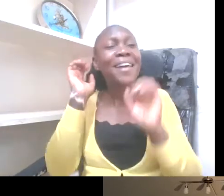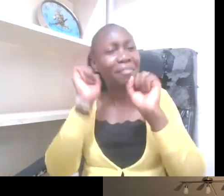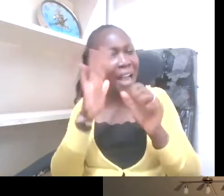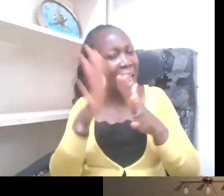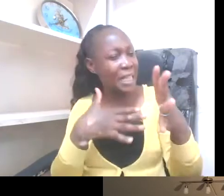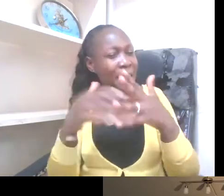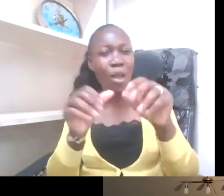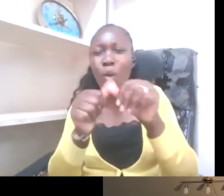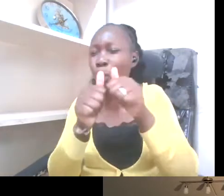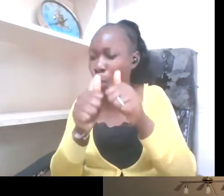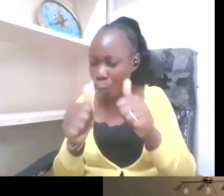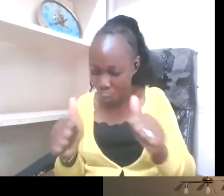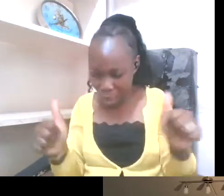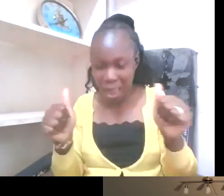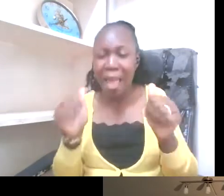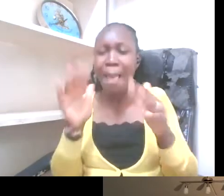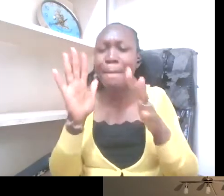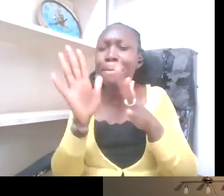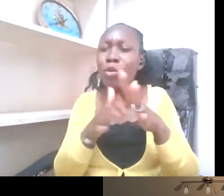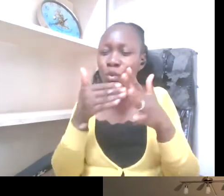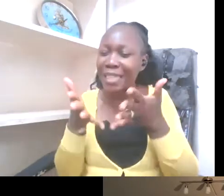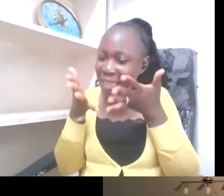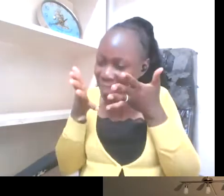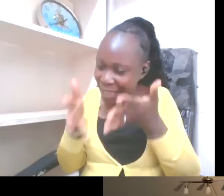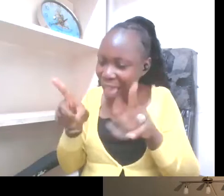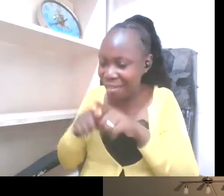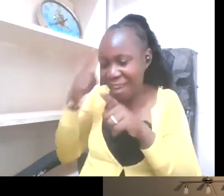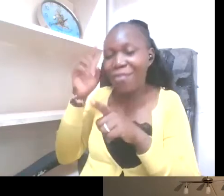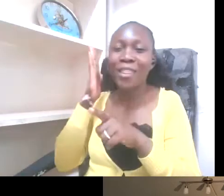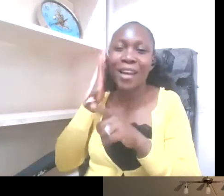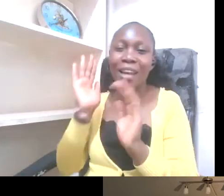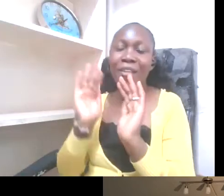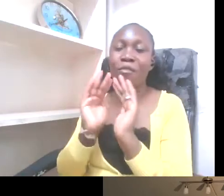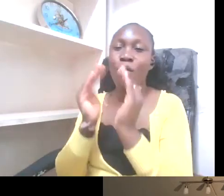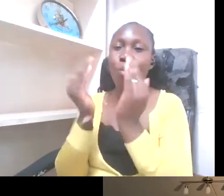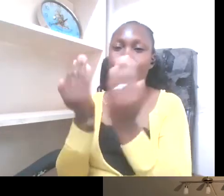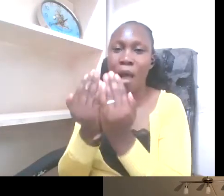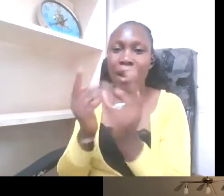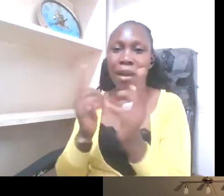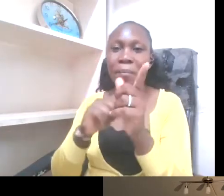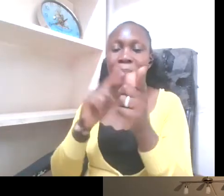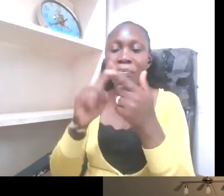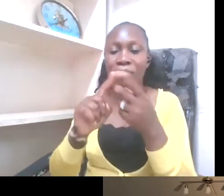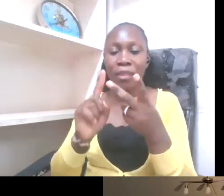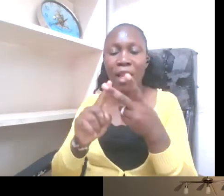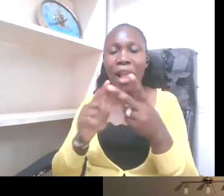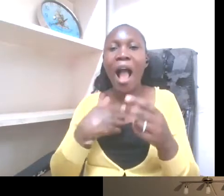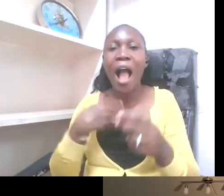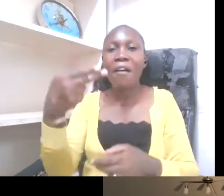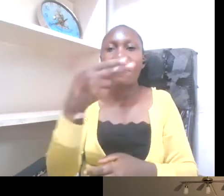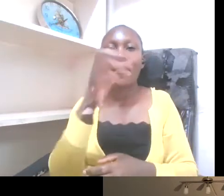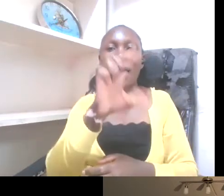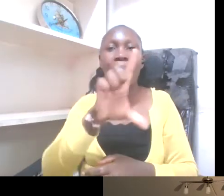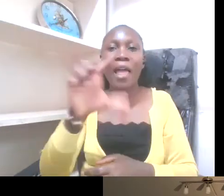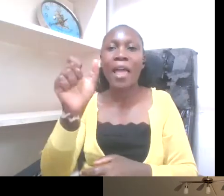out musicality from somebody who's deaf. Then, of course, you have Helen Keller, who was both deaf and blind. She's really inspired a lot